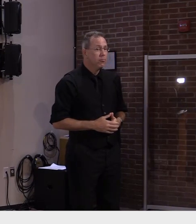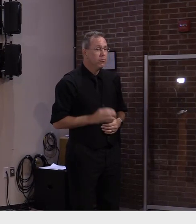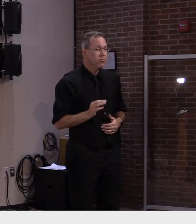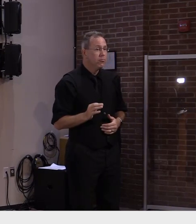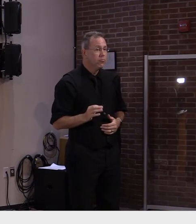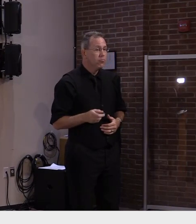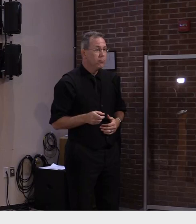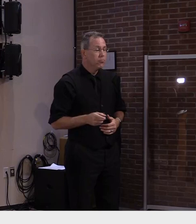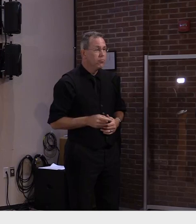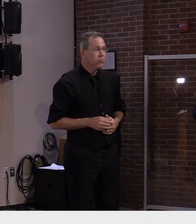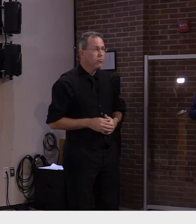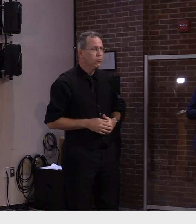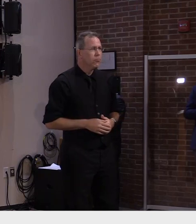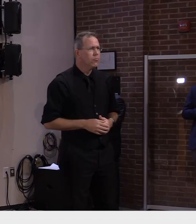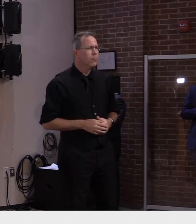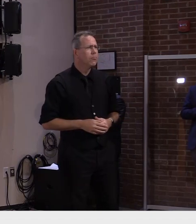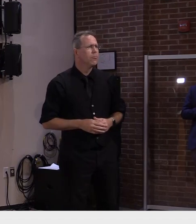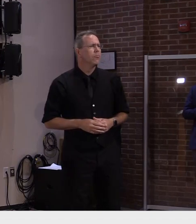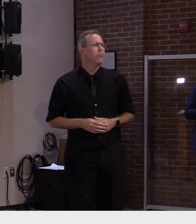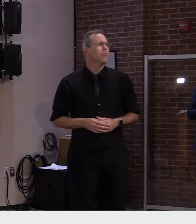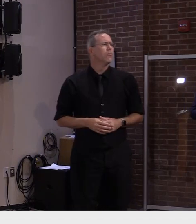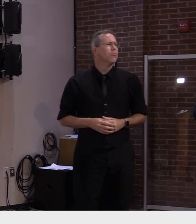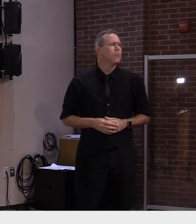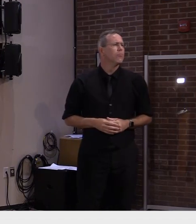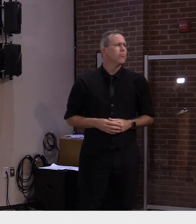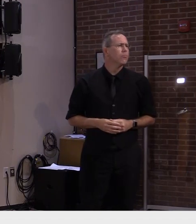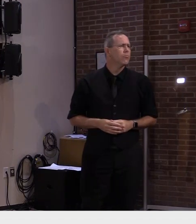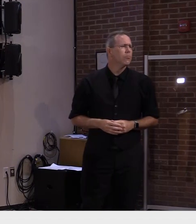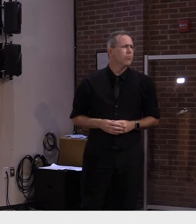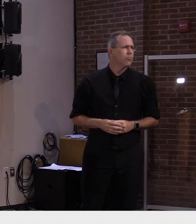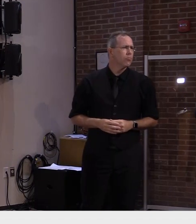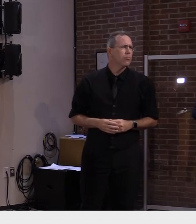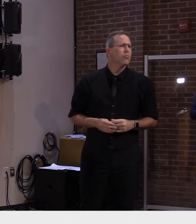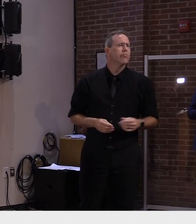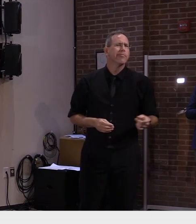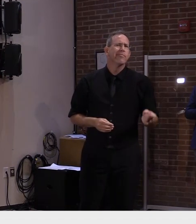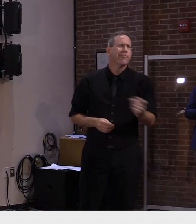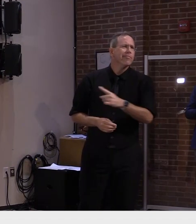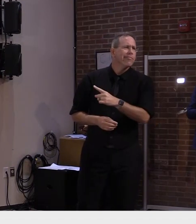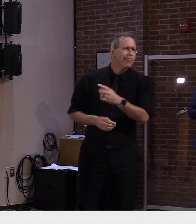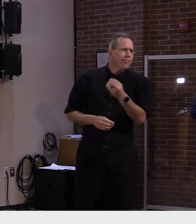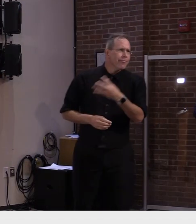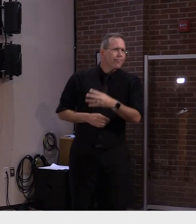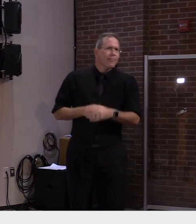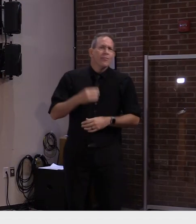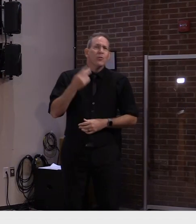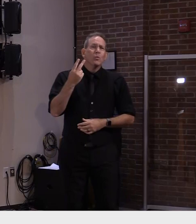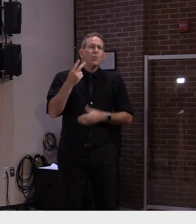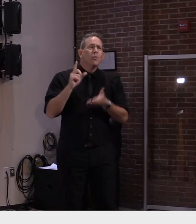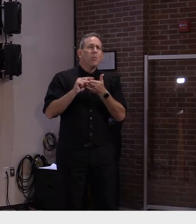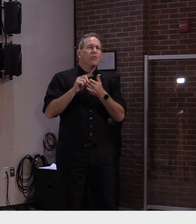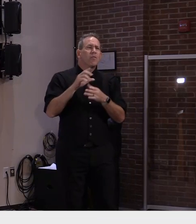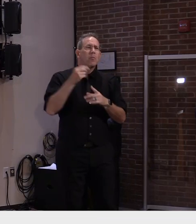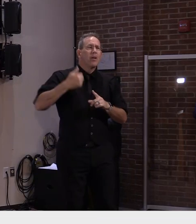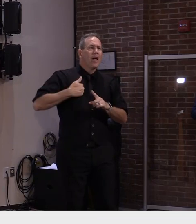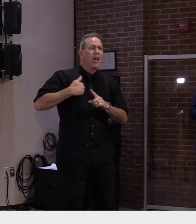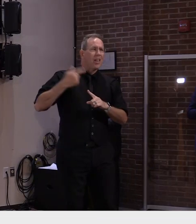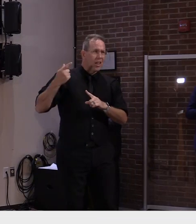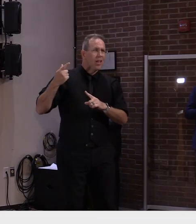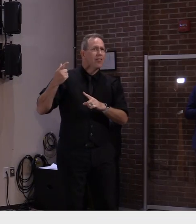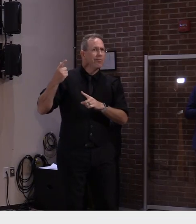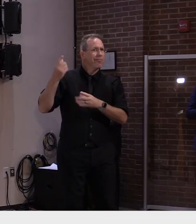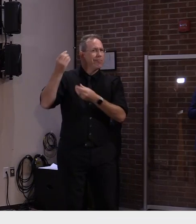The two Canadian publications were speculating, also a of news on the financial side was speculating that